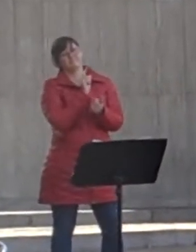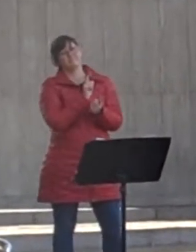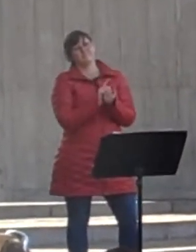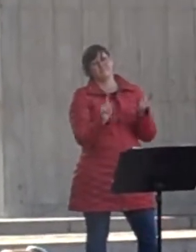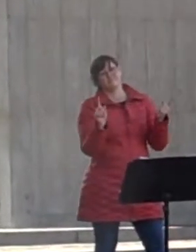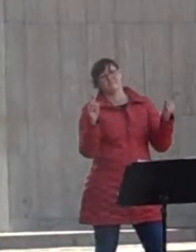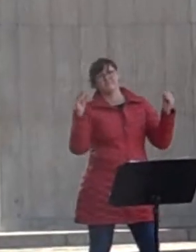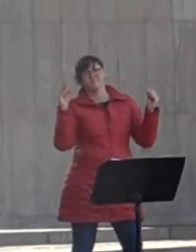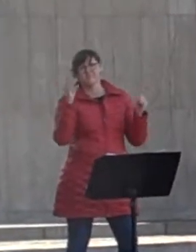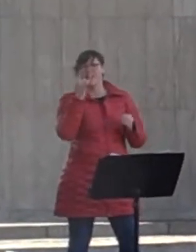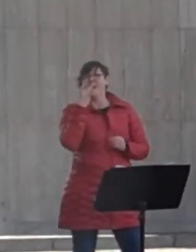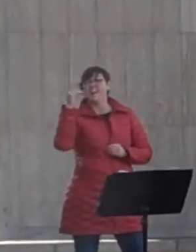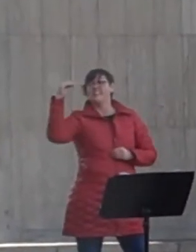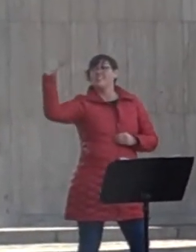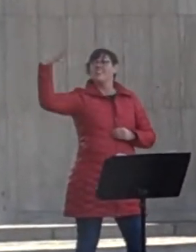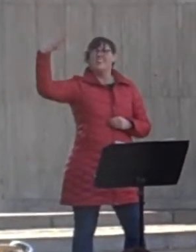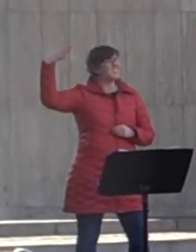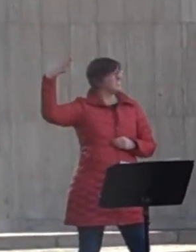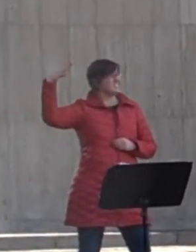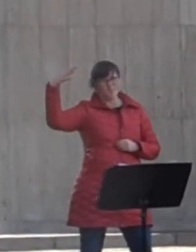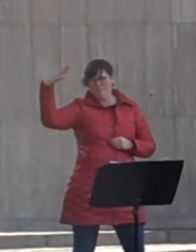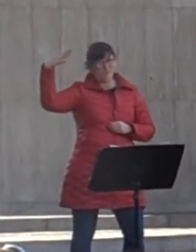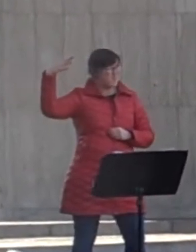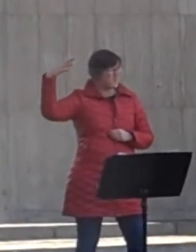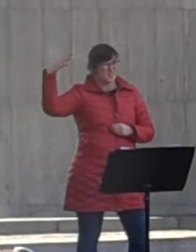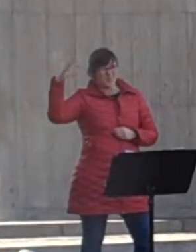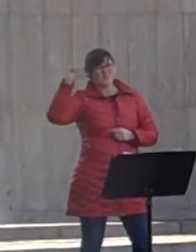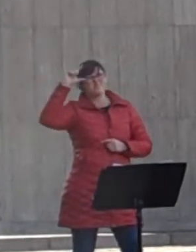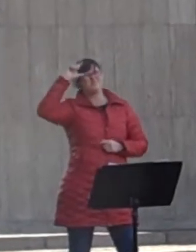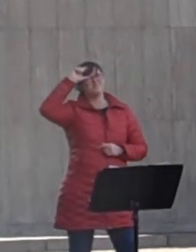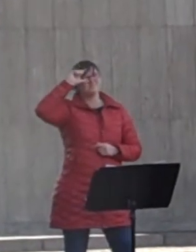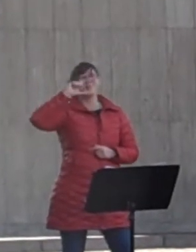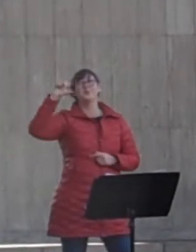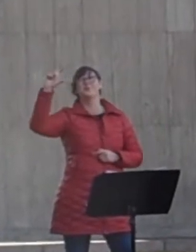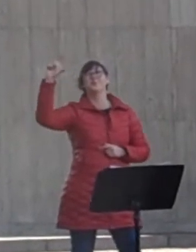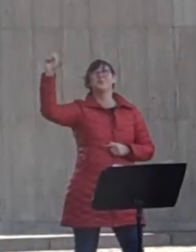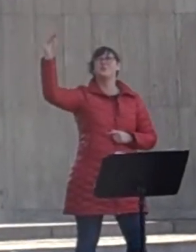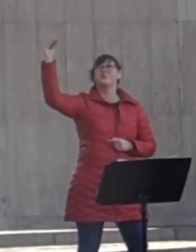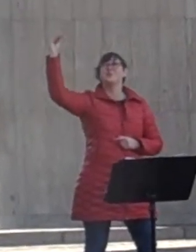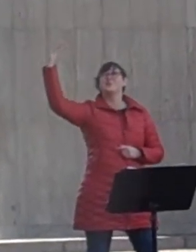read their address by the moon.